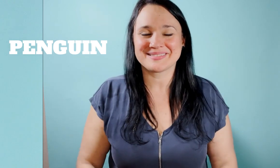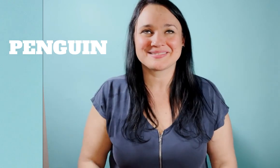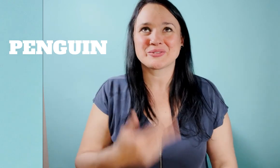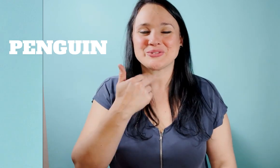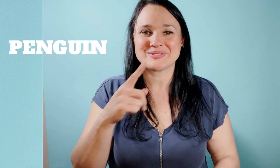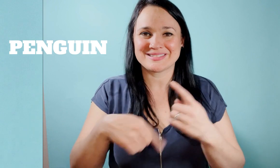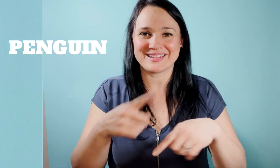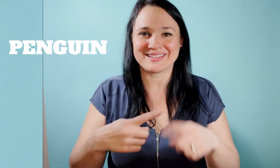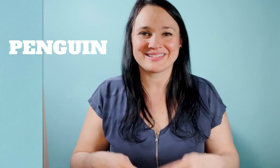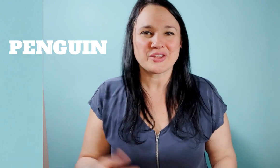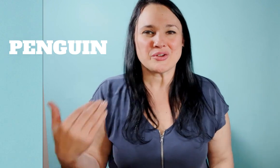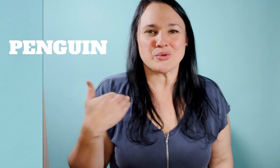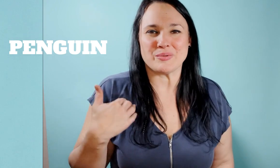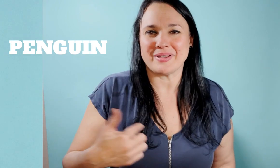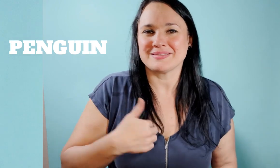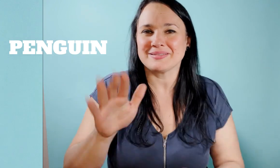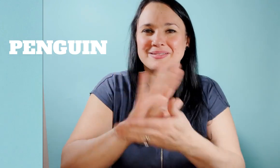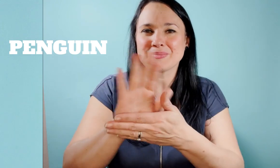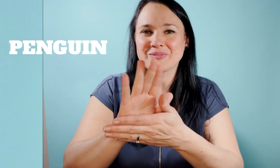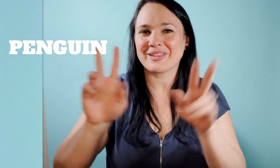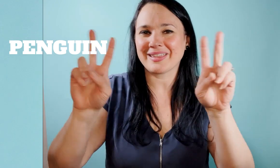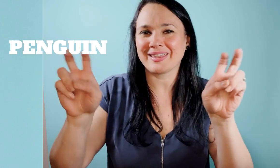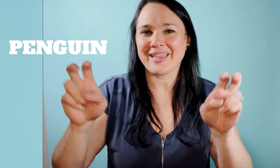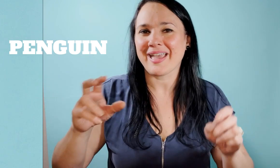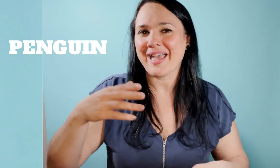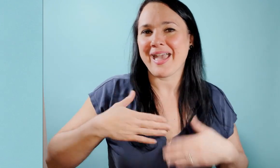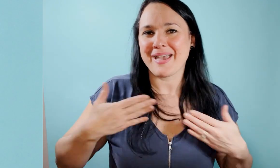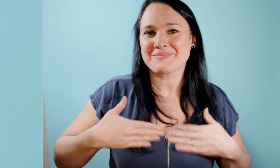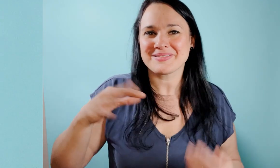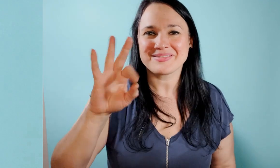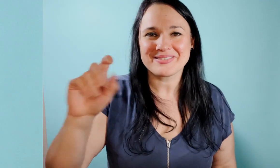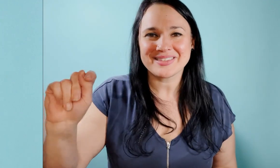that's such a cute sign it reminds me of that movie happy feet